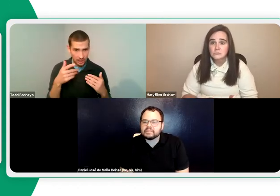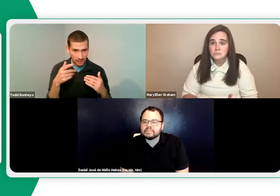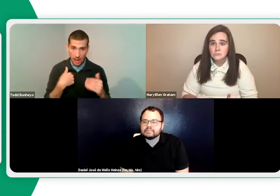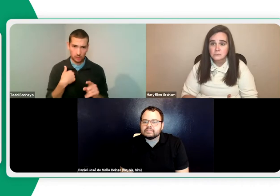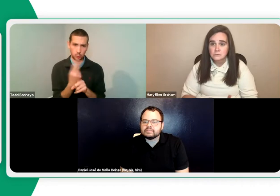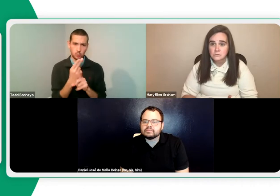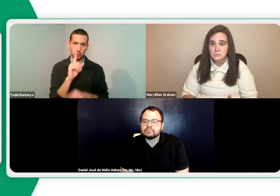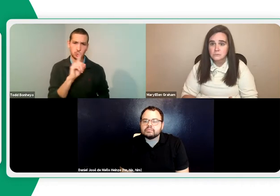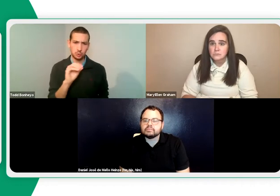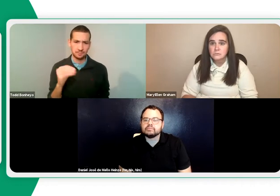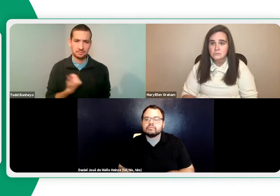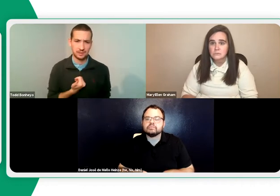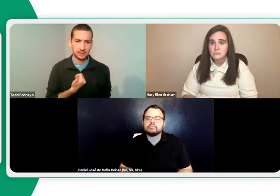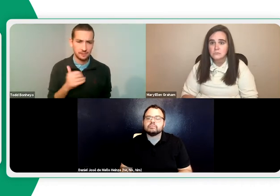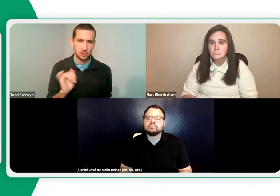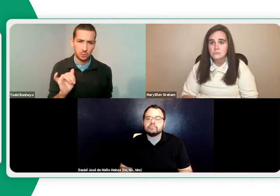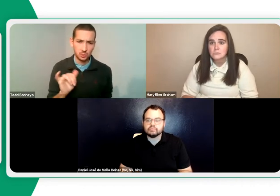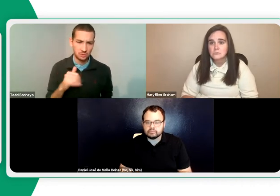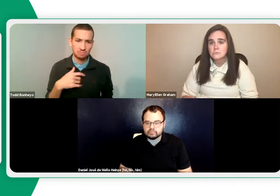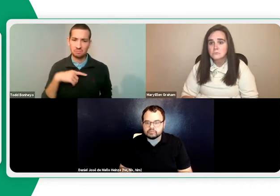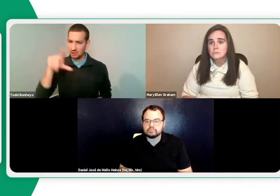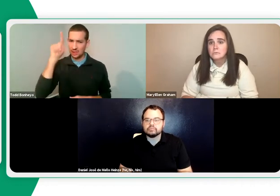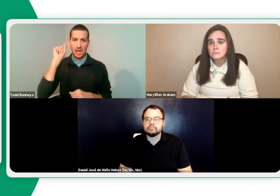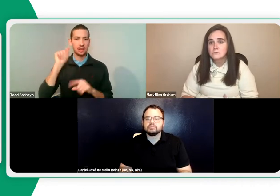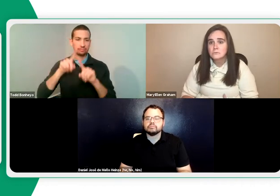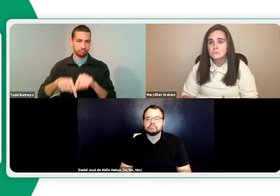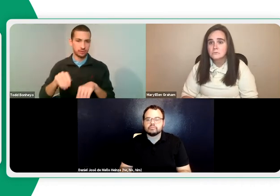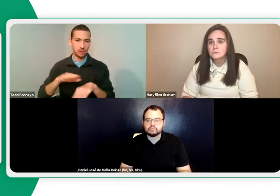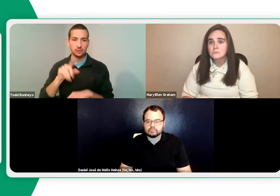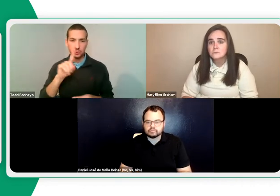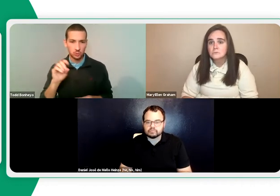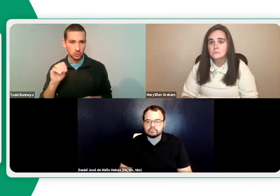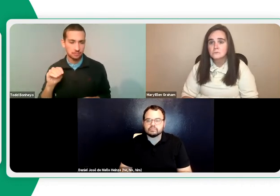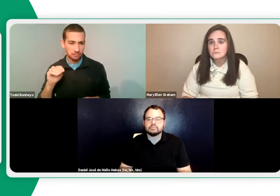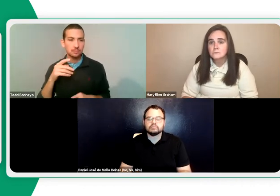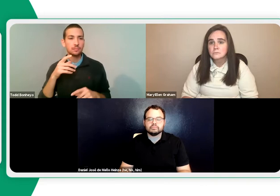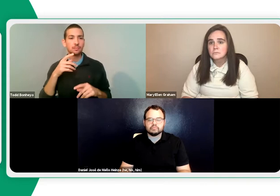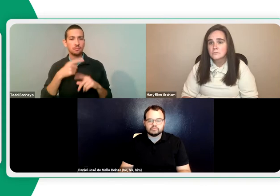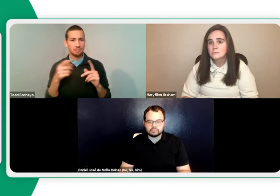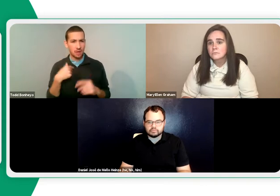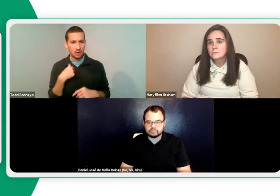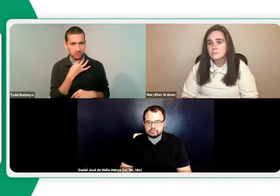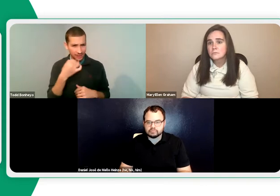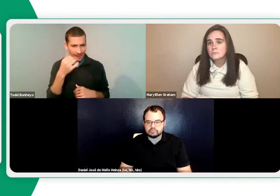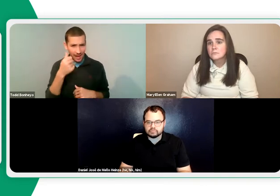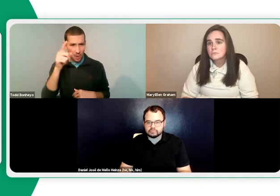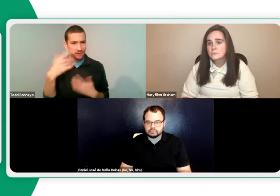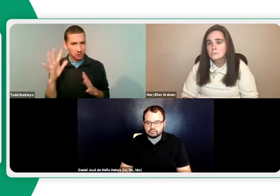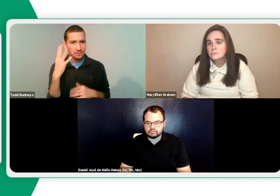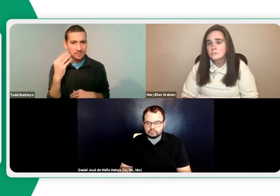Okay, Daniel. And this is Todd. I, myself, also use Zoom. At Gallaudet, we rely on Zoom as well. But I'm